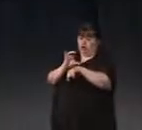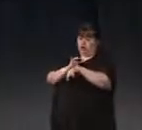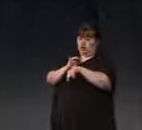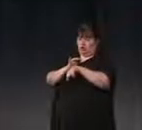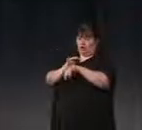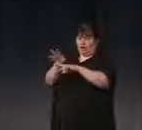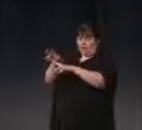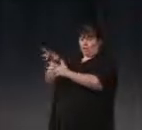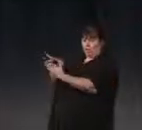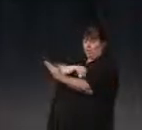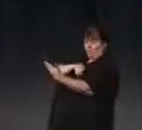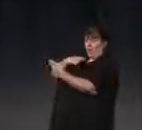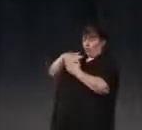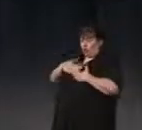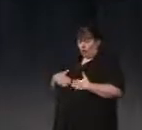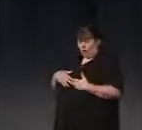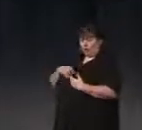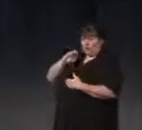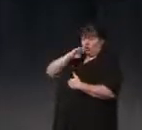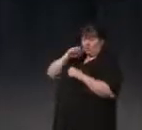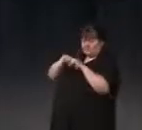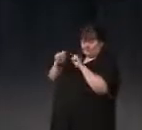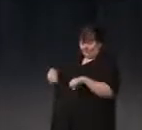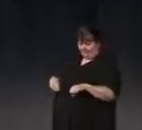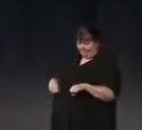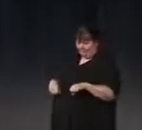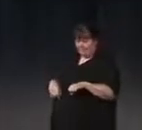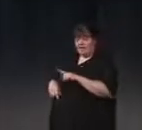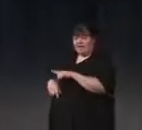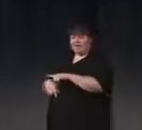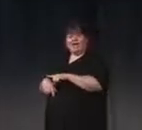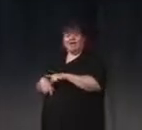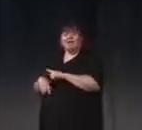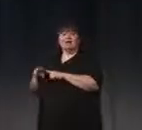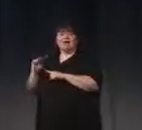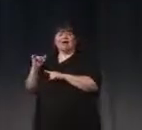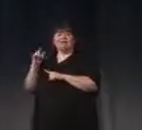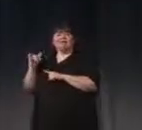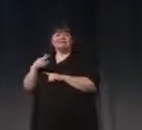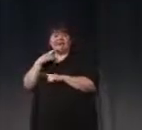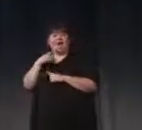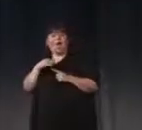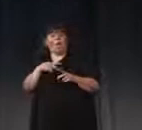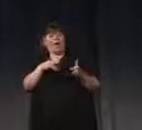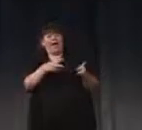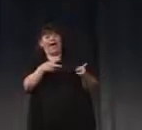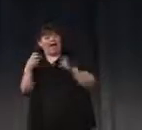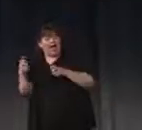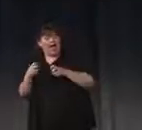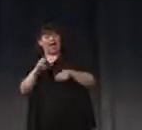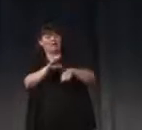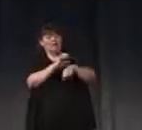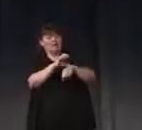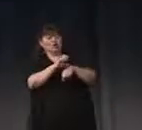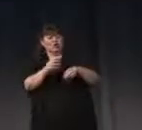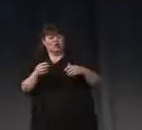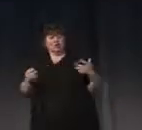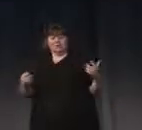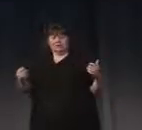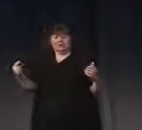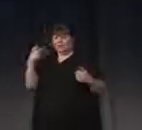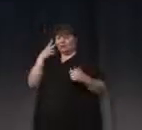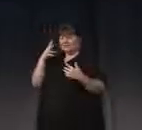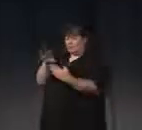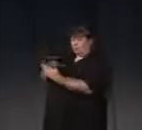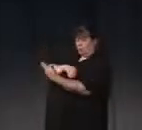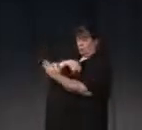the human nervous system that McCulloch and Pitts had represented, inspired by Turing, right? So you've